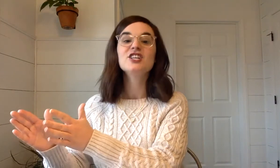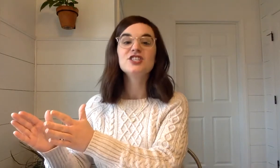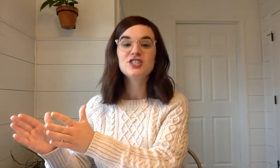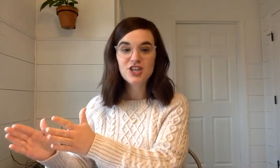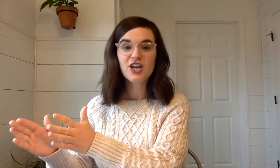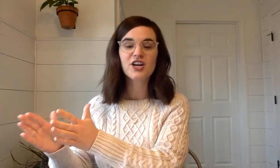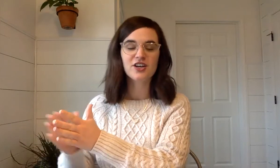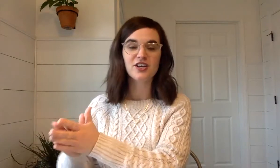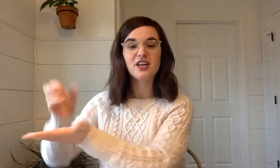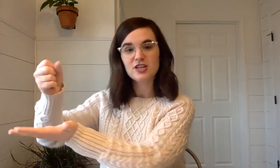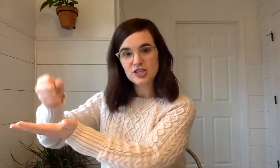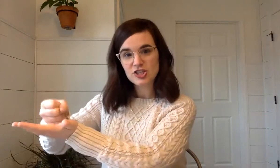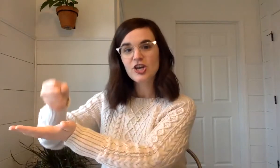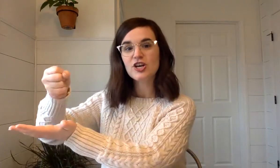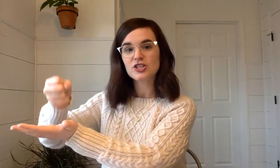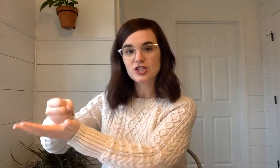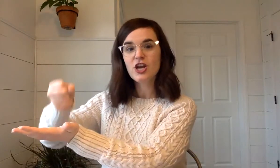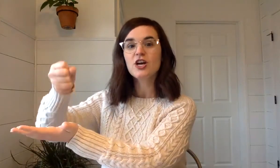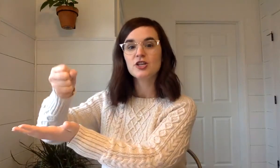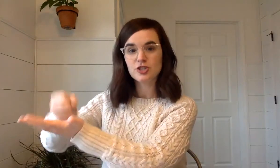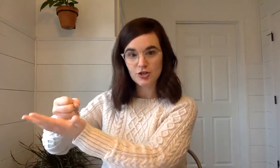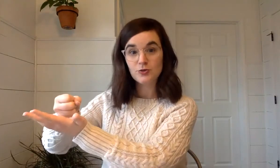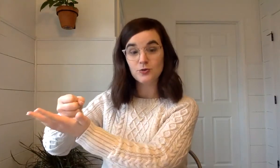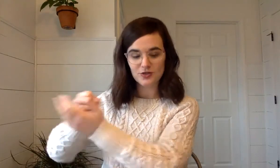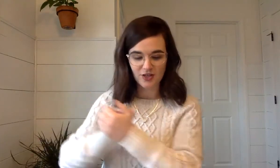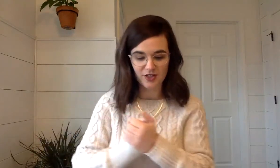Ch. Good. Ch. Choose. Good.